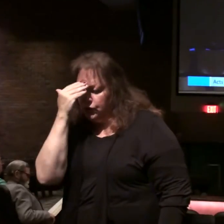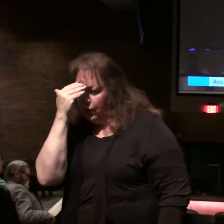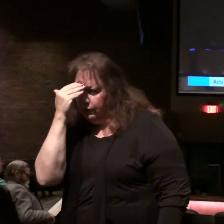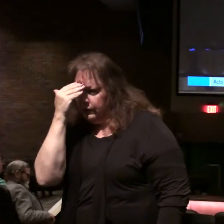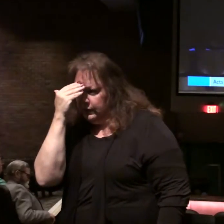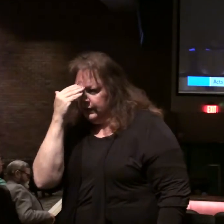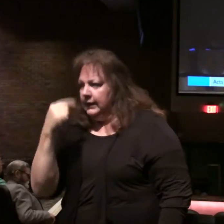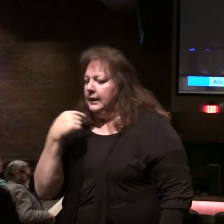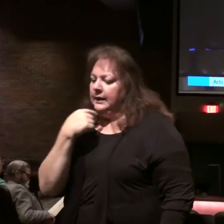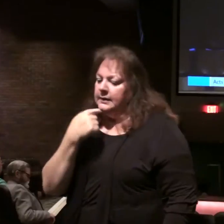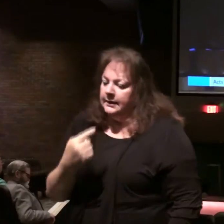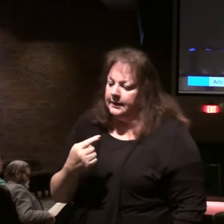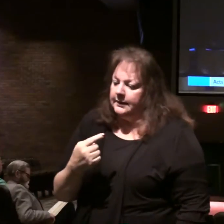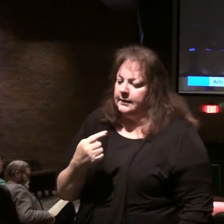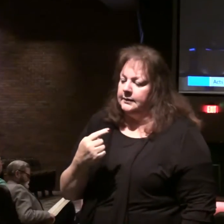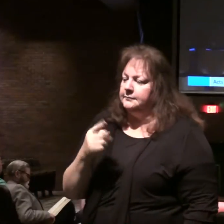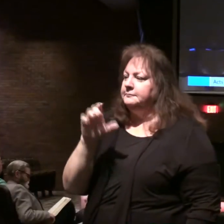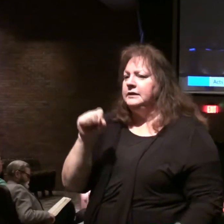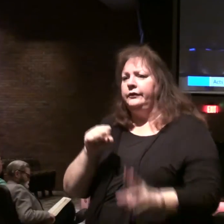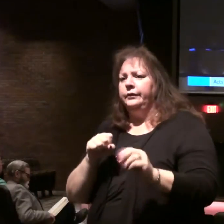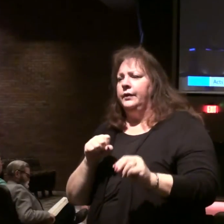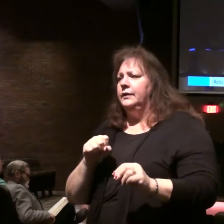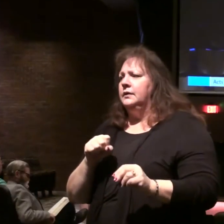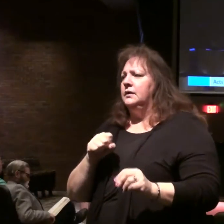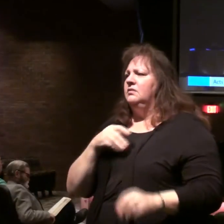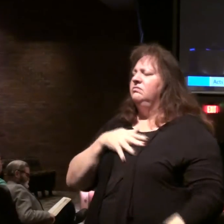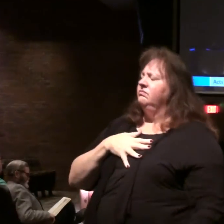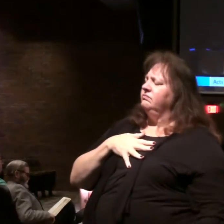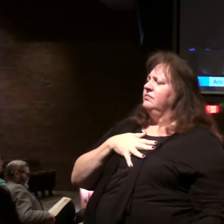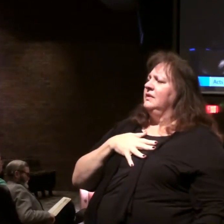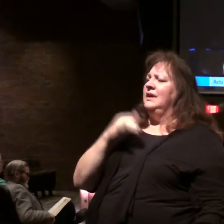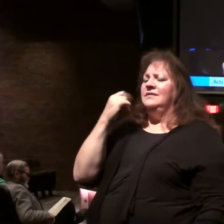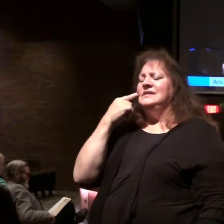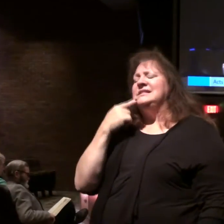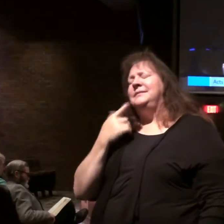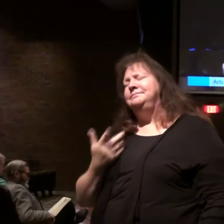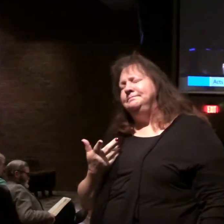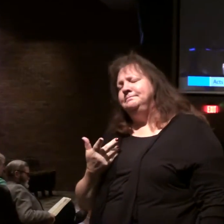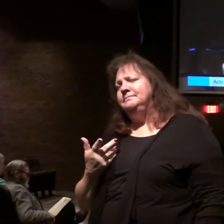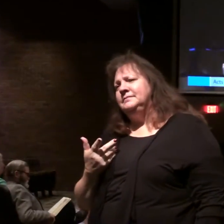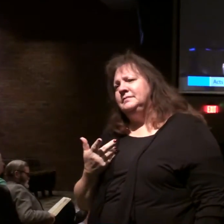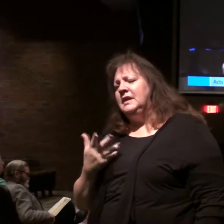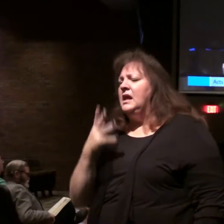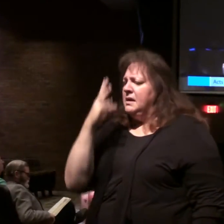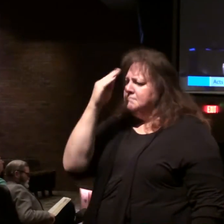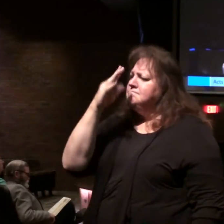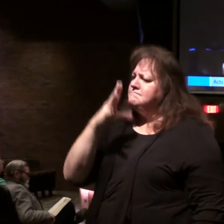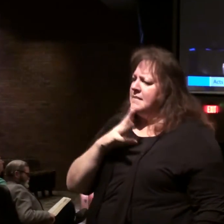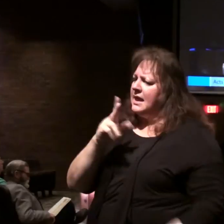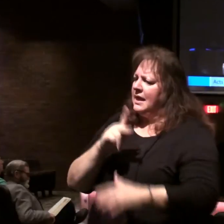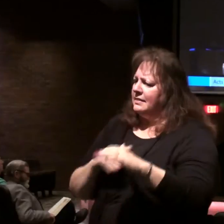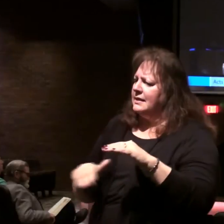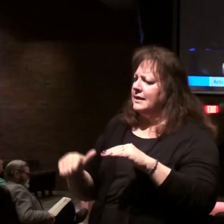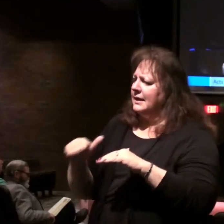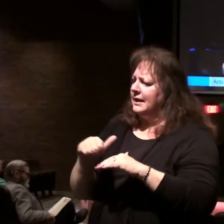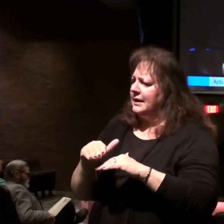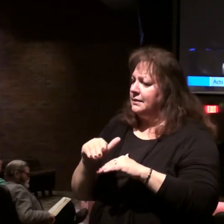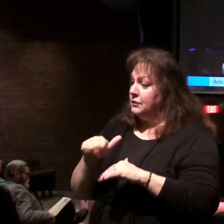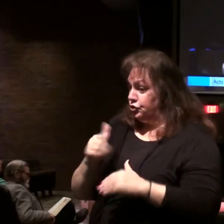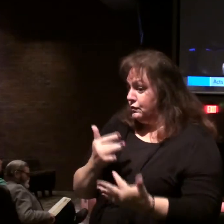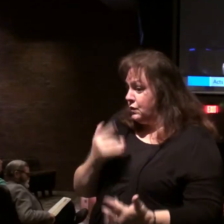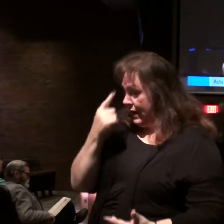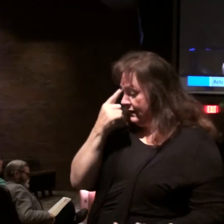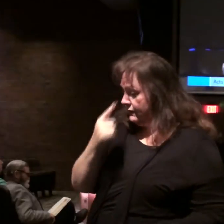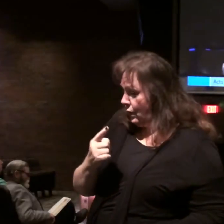He doesn't say, I'm not, he doesn't say, I will. It would have been discouraged. Think about it if he had said to them, man, the kingdom won't come for